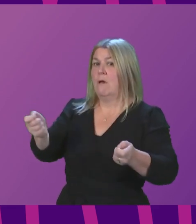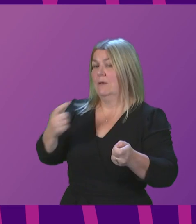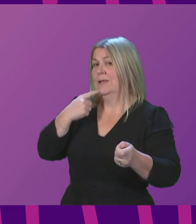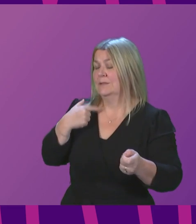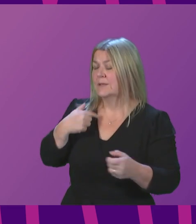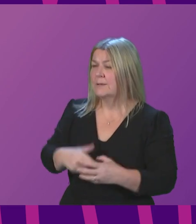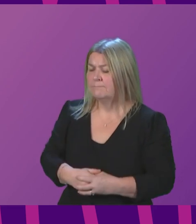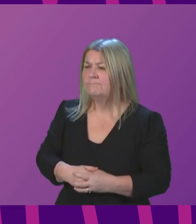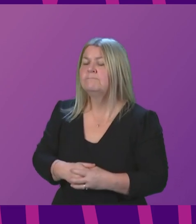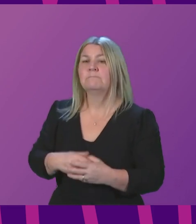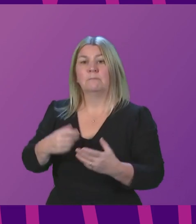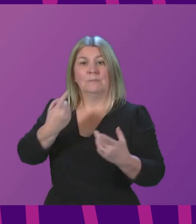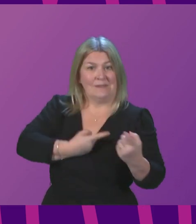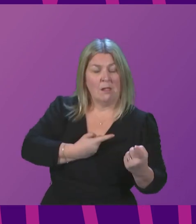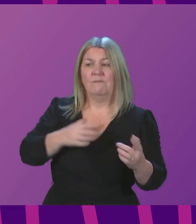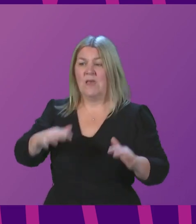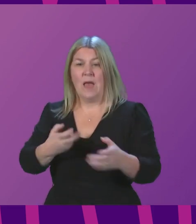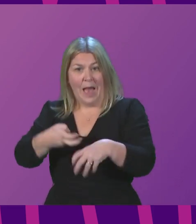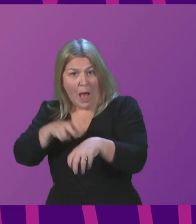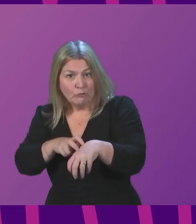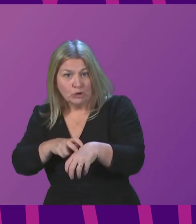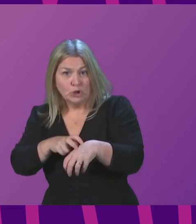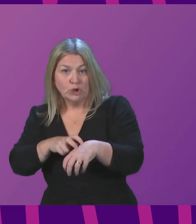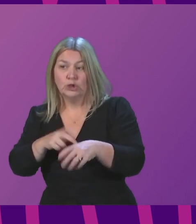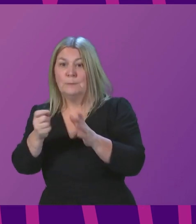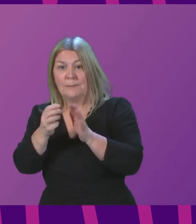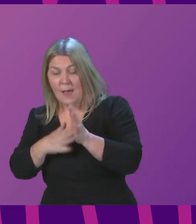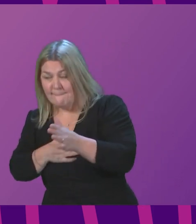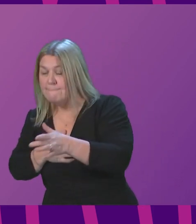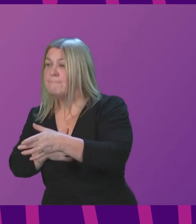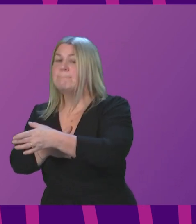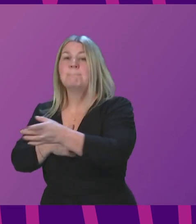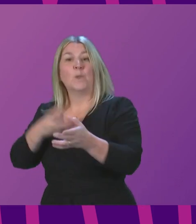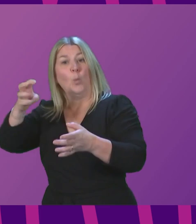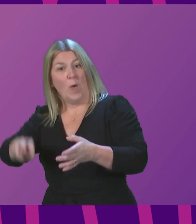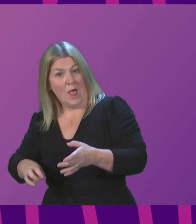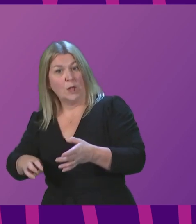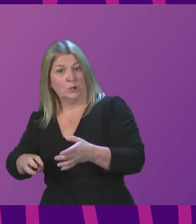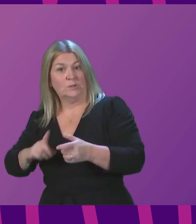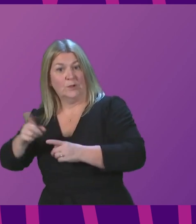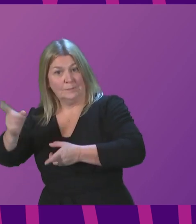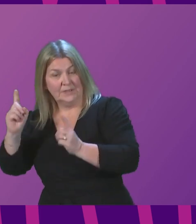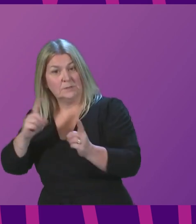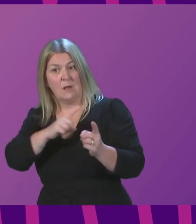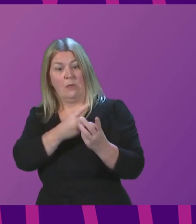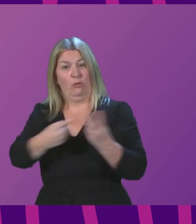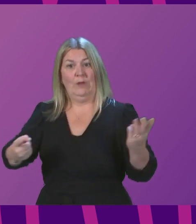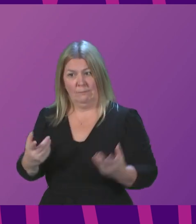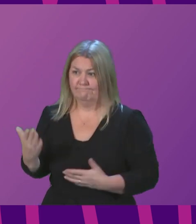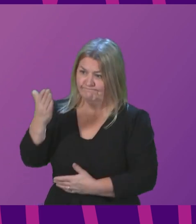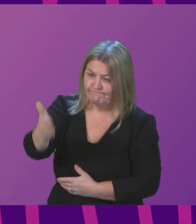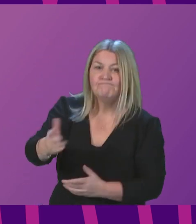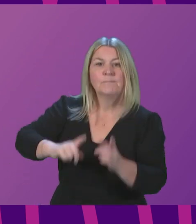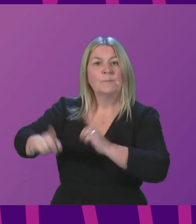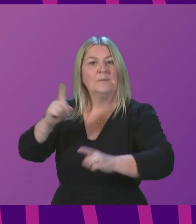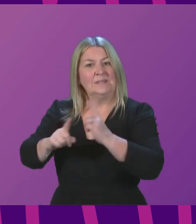I, the Welsh First Minister, the Northern Irish First Minister, raised the points about the need for funding support that I have reported to the Chamber today.